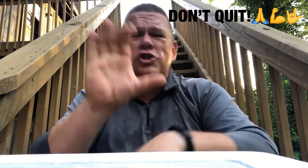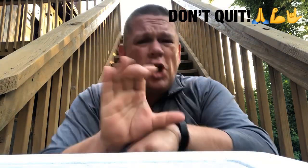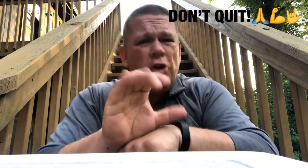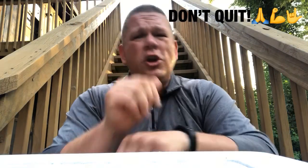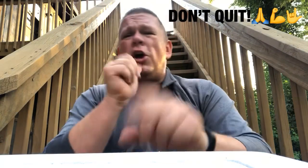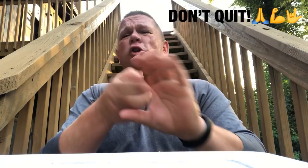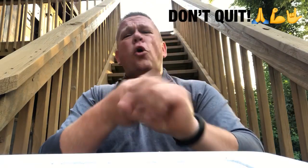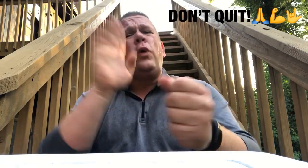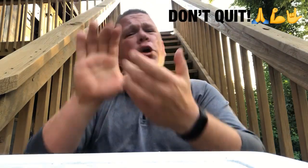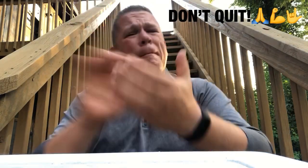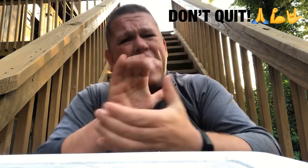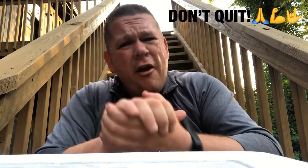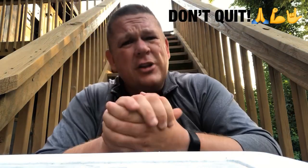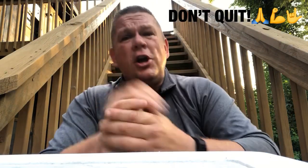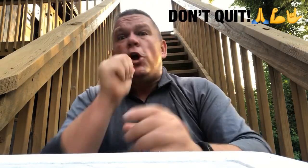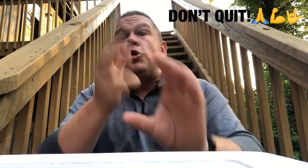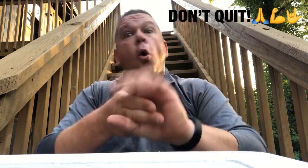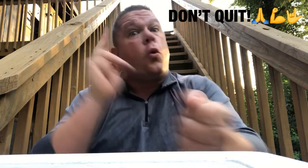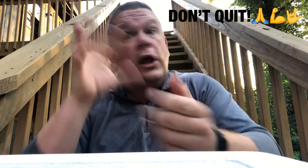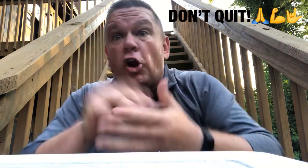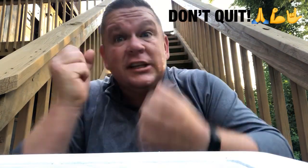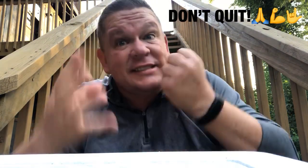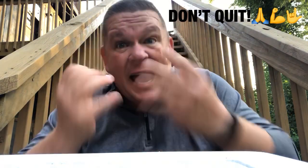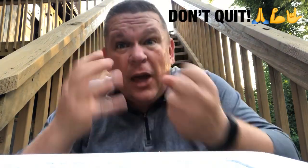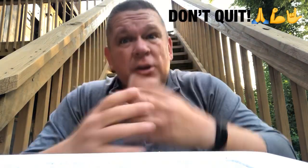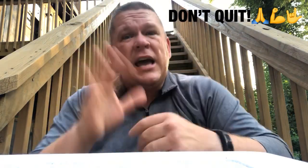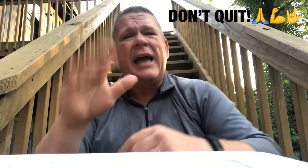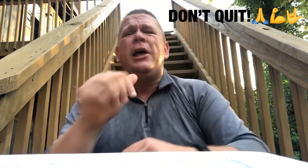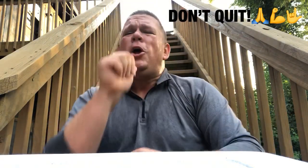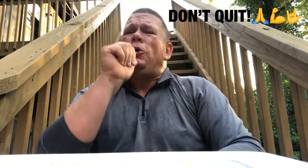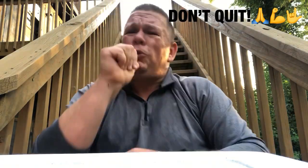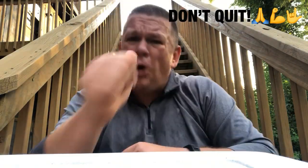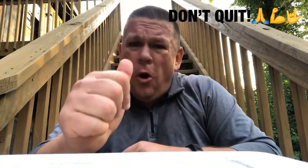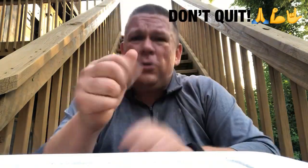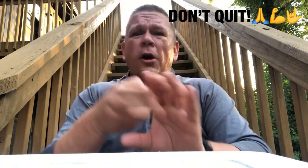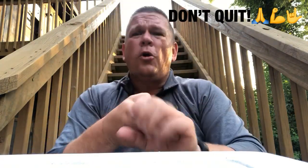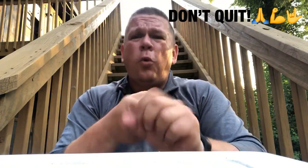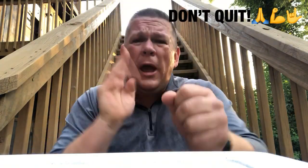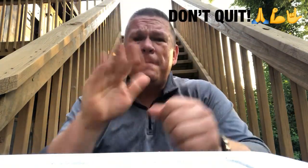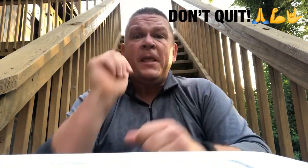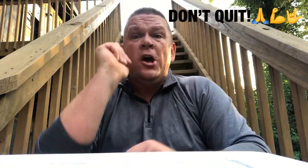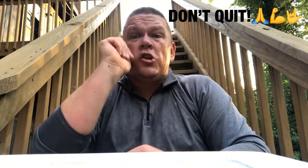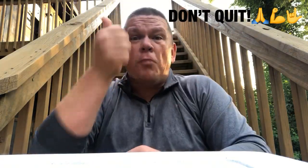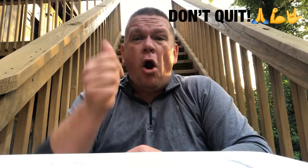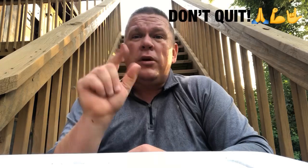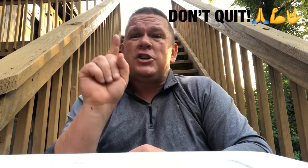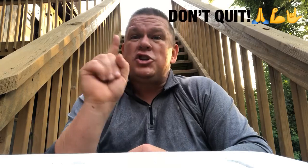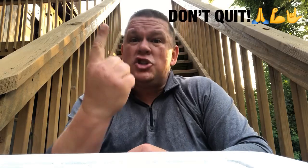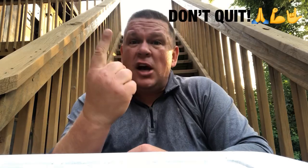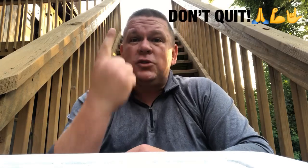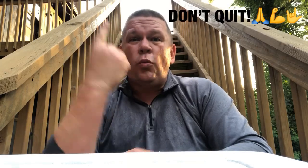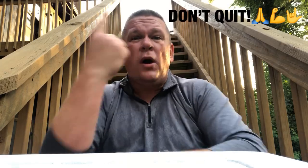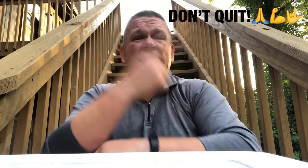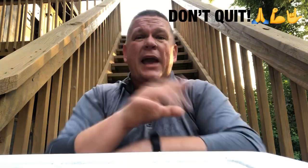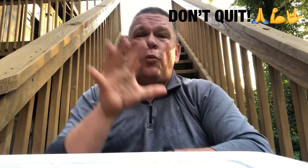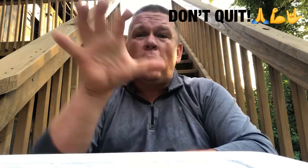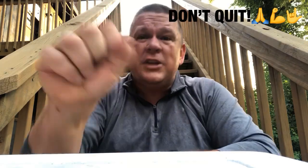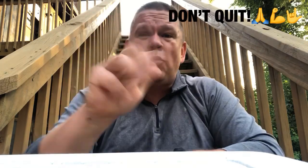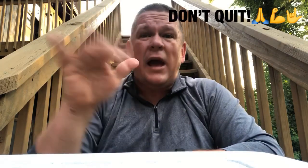church don't quit your marriage don't quit learning sign language hey don't quit tomorrow is just one day reach away